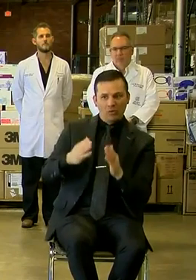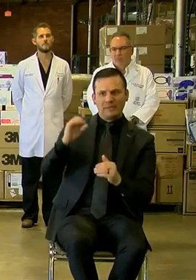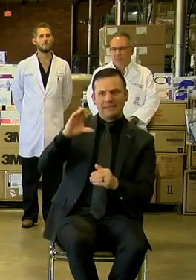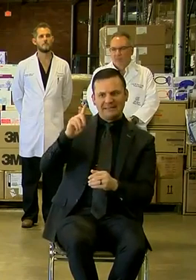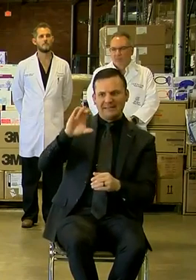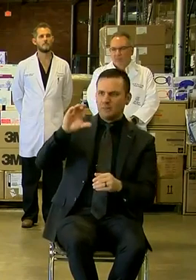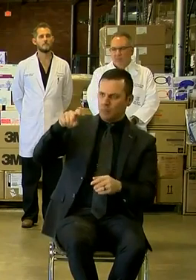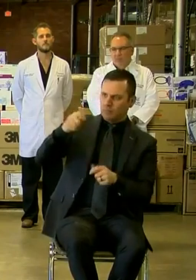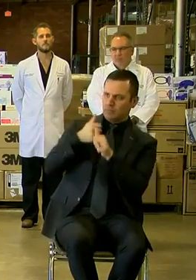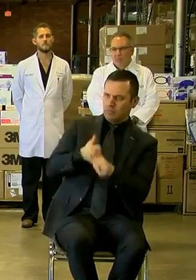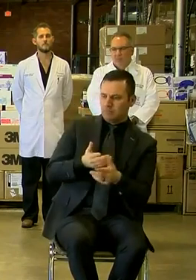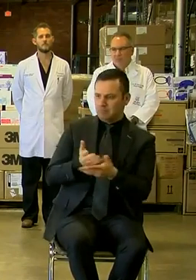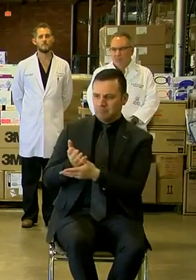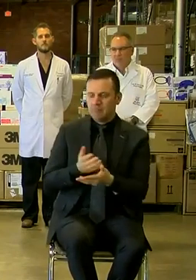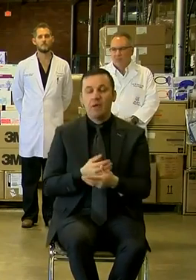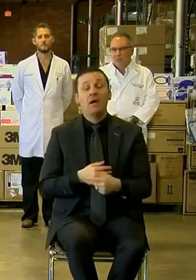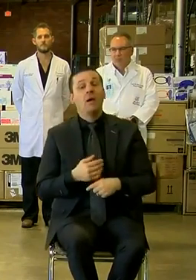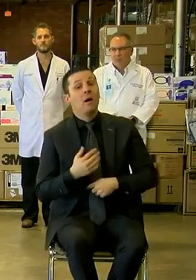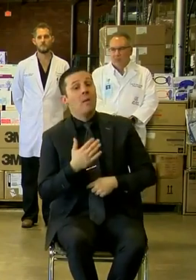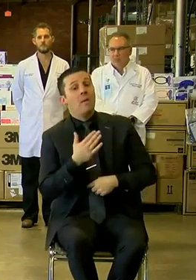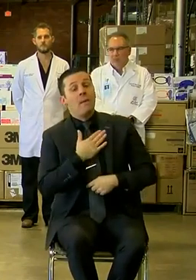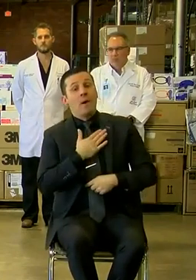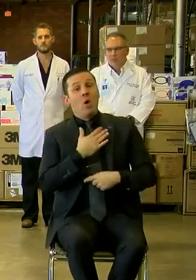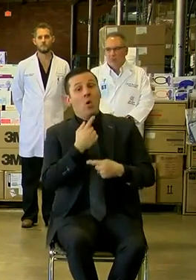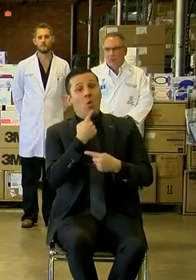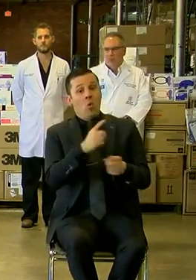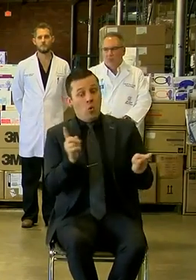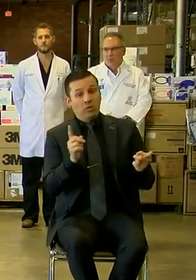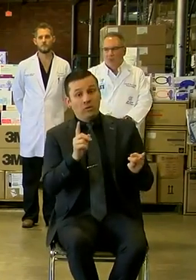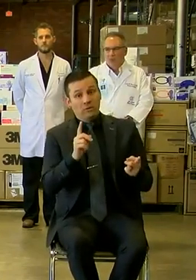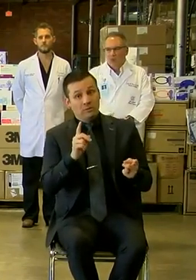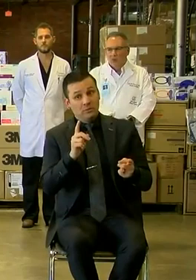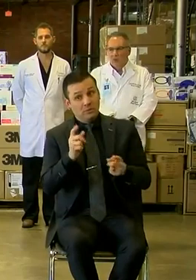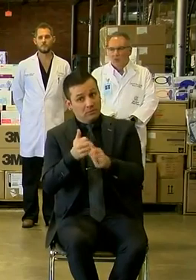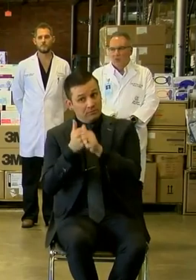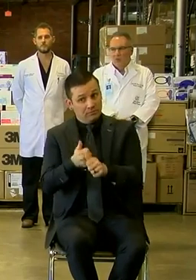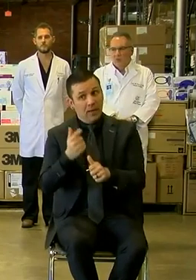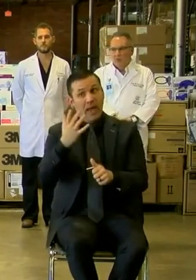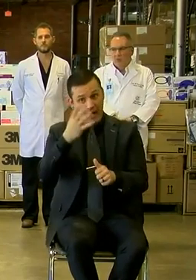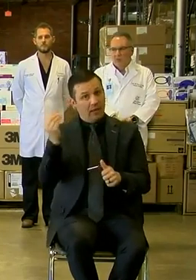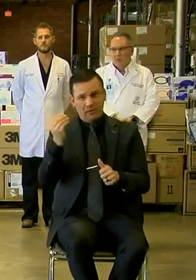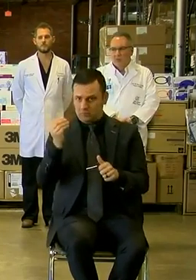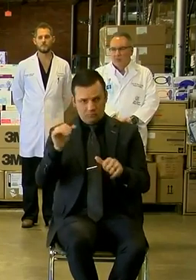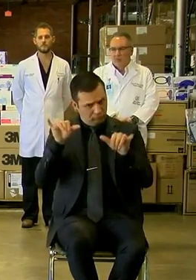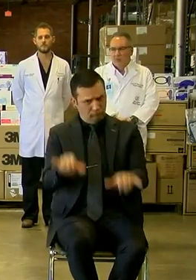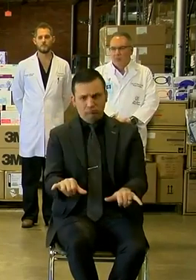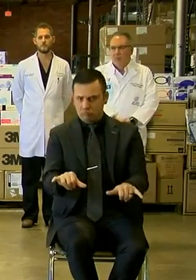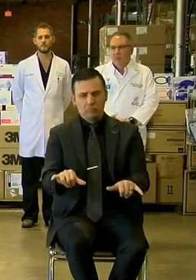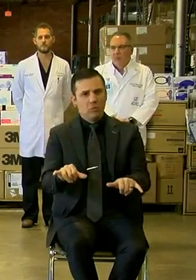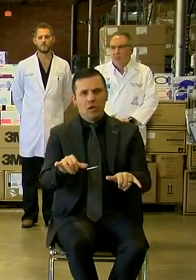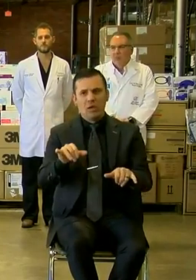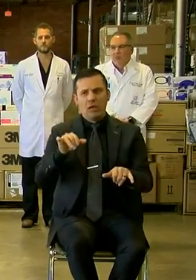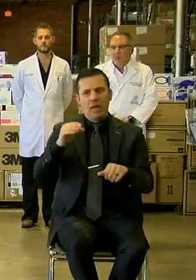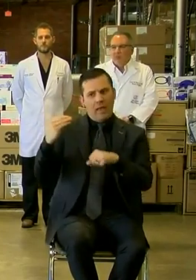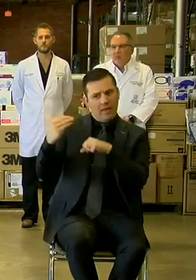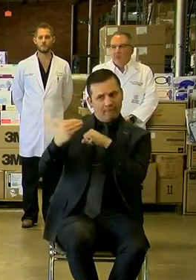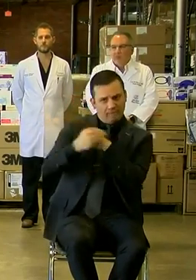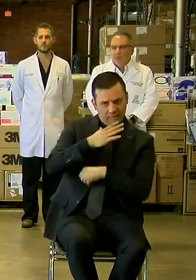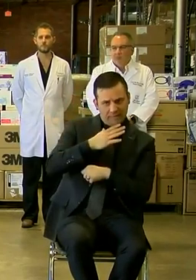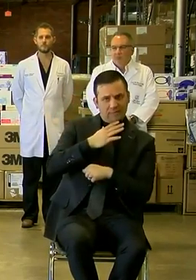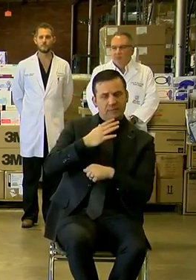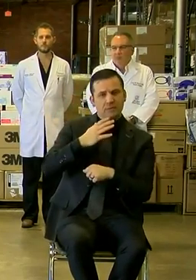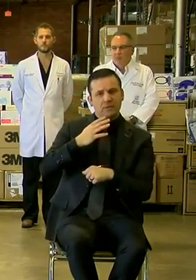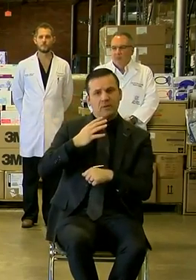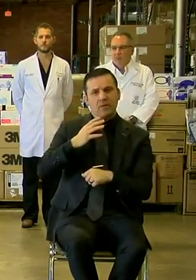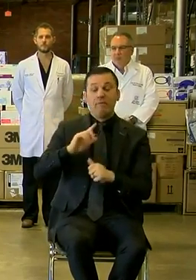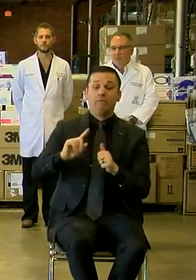Well, my order is predicated on and will remain predicated on the advice of